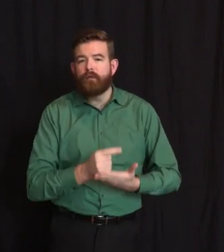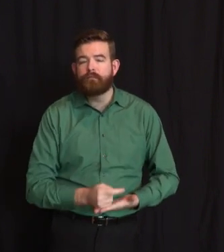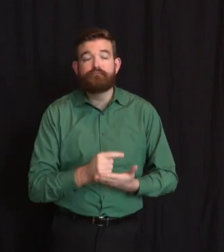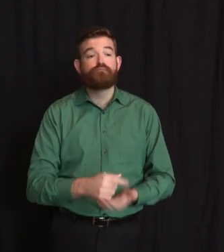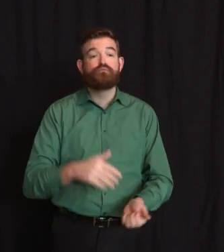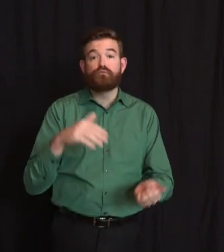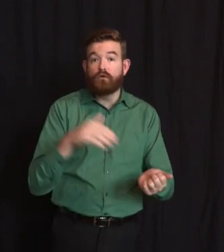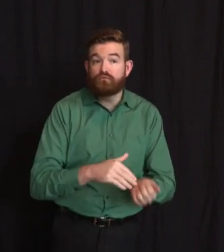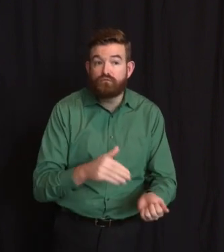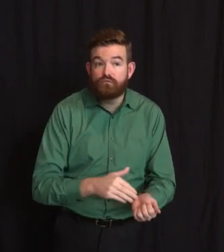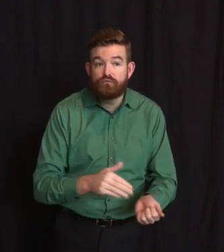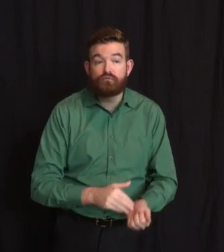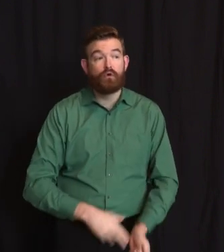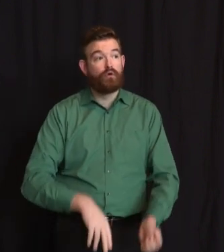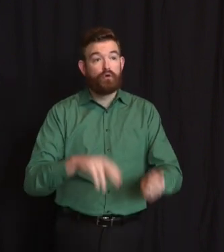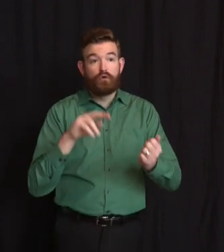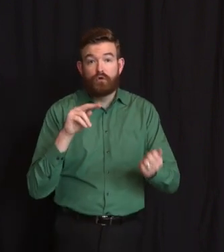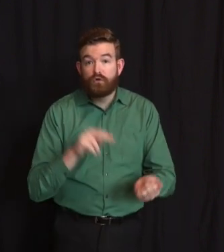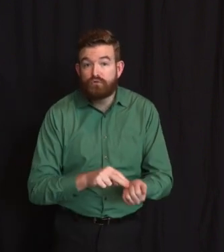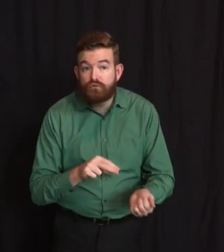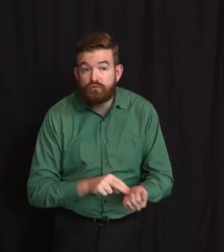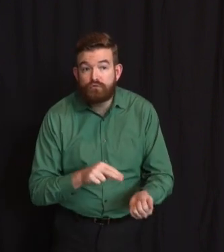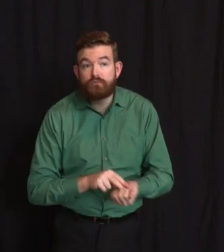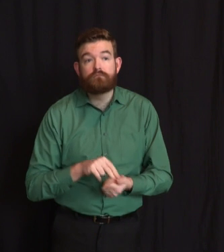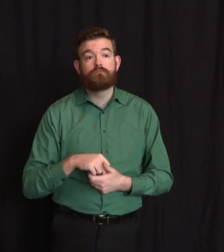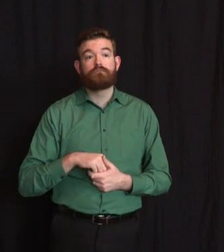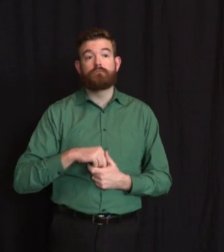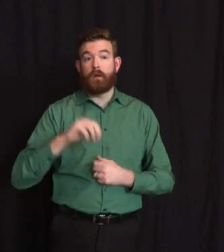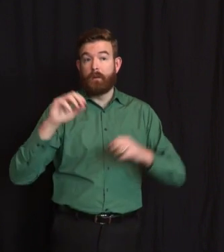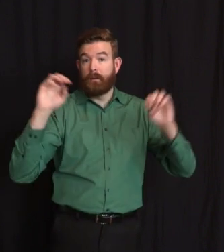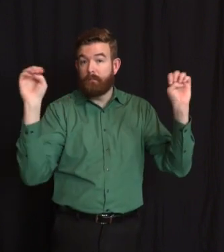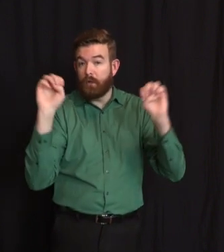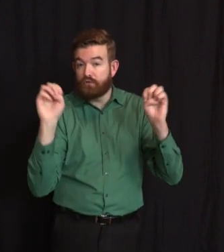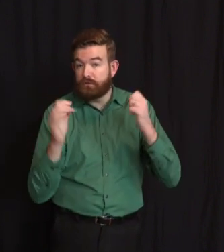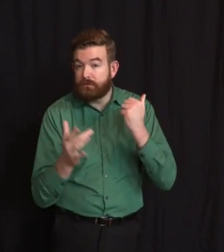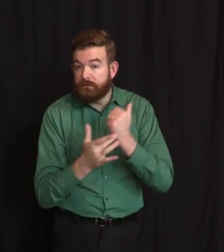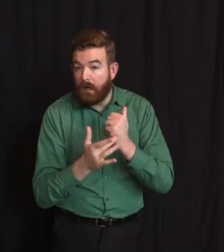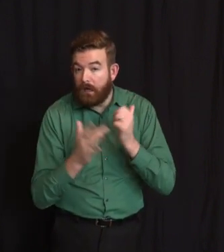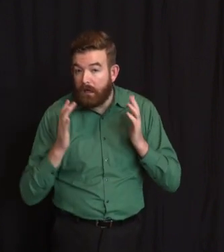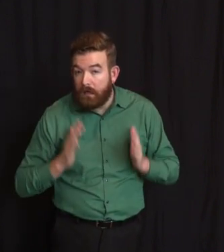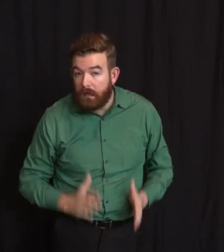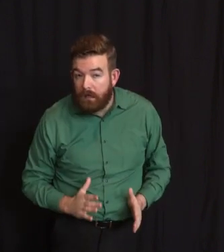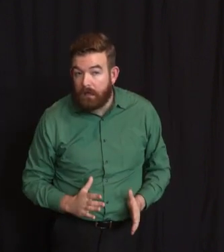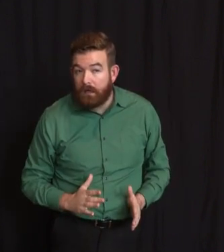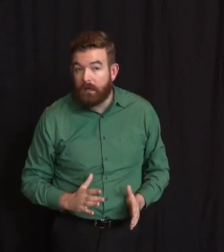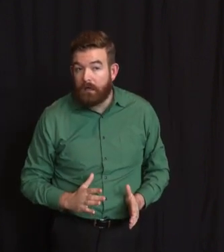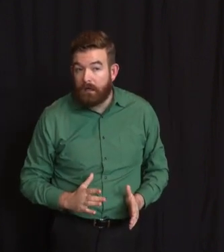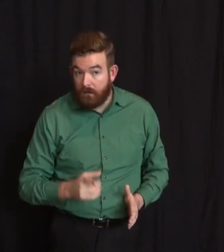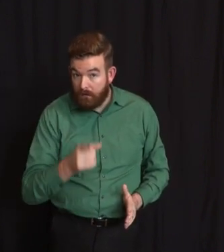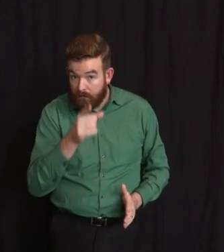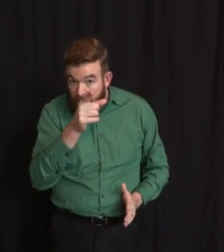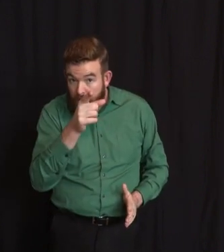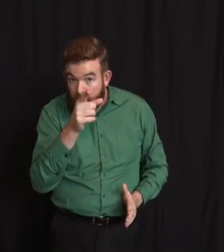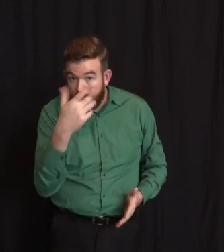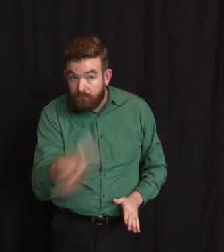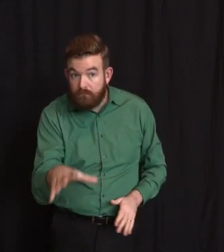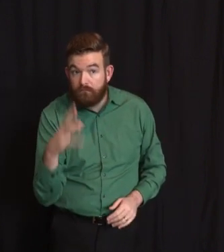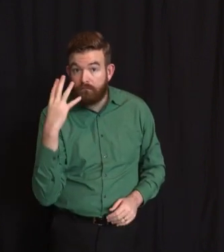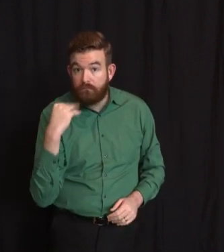prior experience in any of these fields, please go to COVID-19.NJ.gov slash volunteer to sign up and our